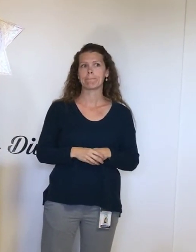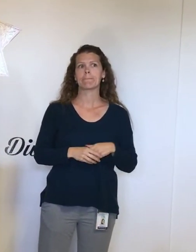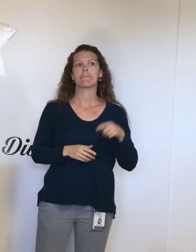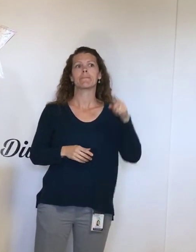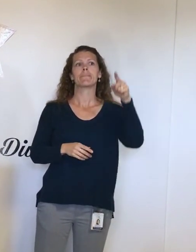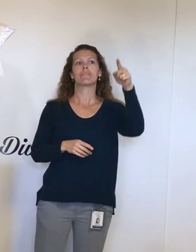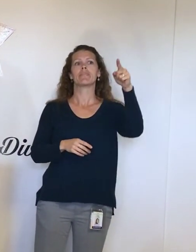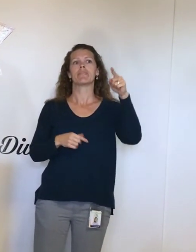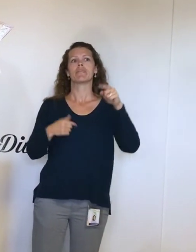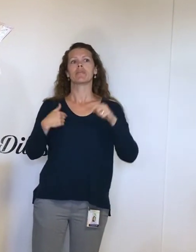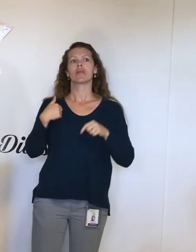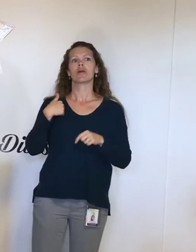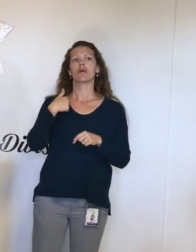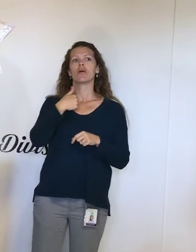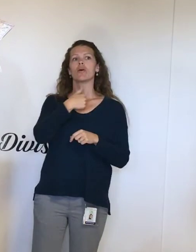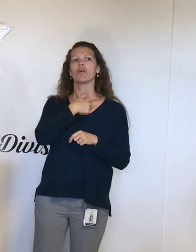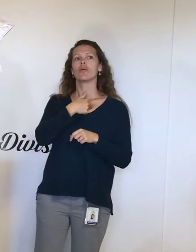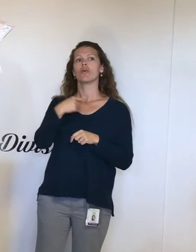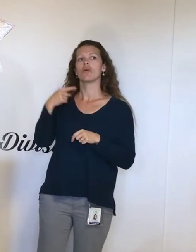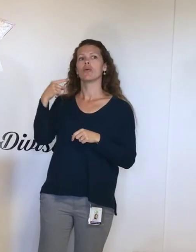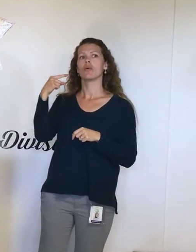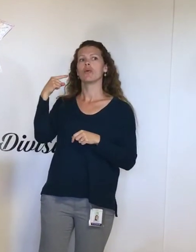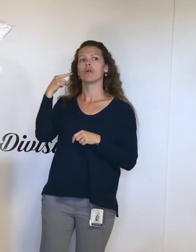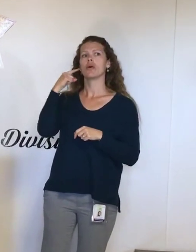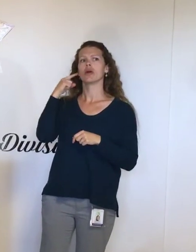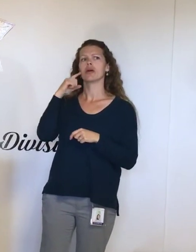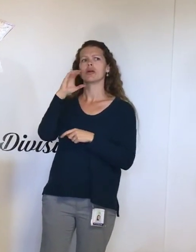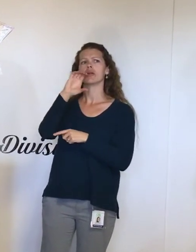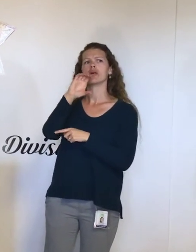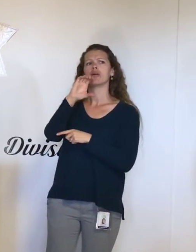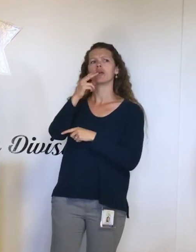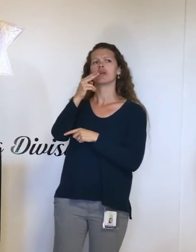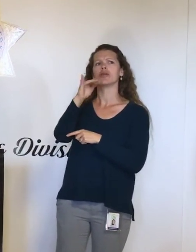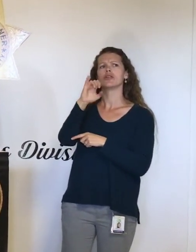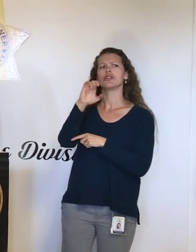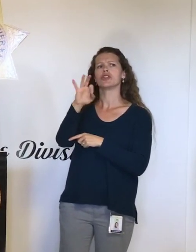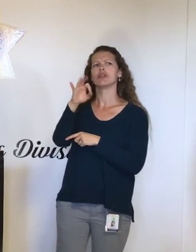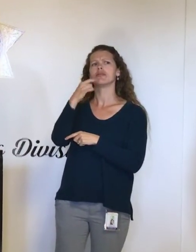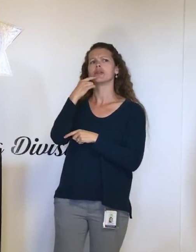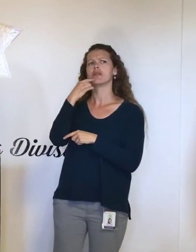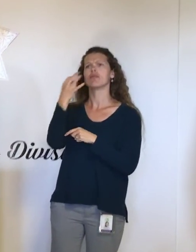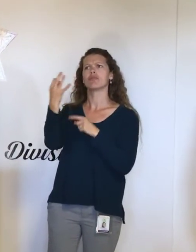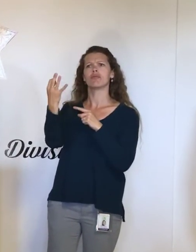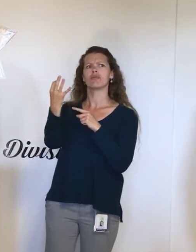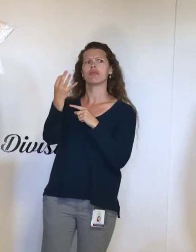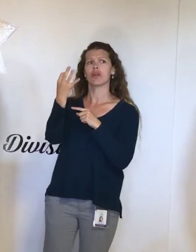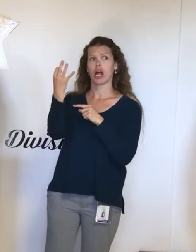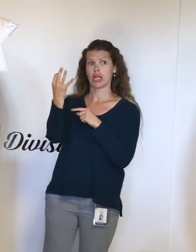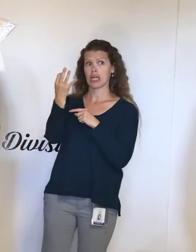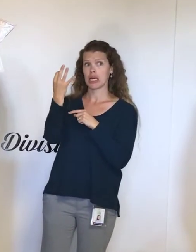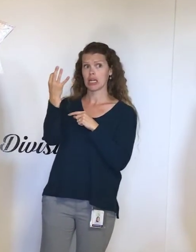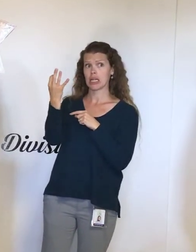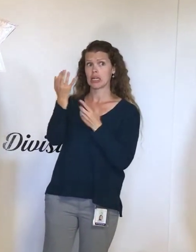We heard something about, I think the Chief said something about Friday. Is that like